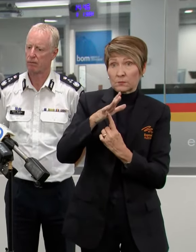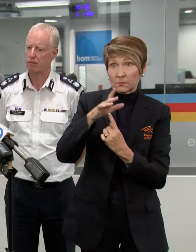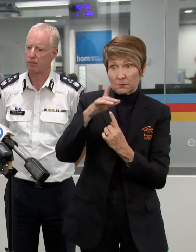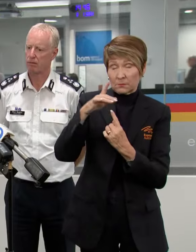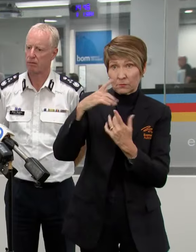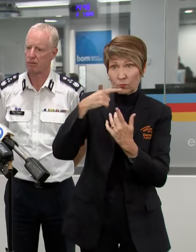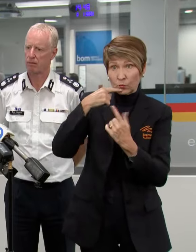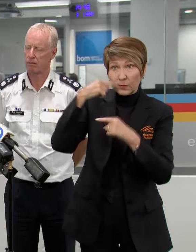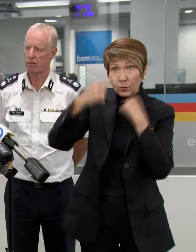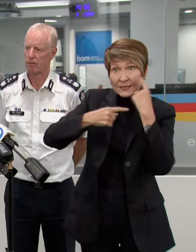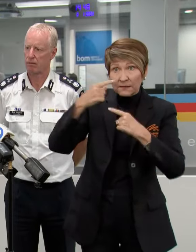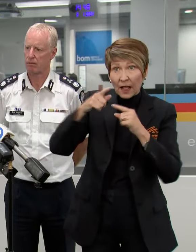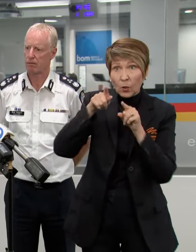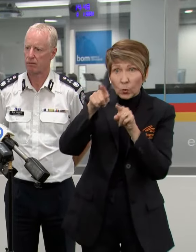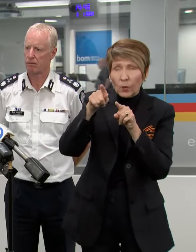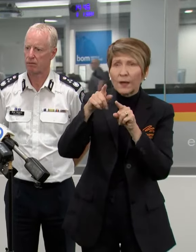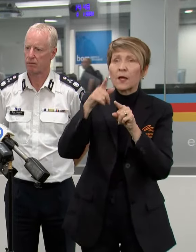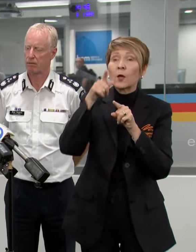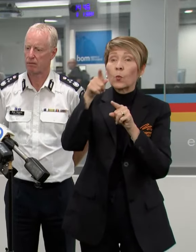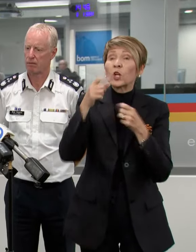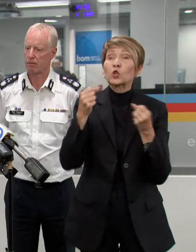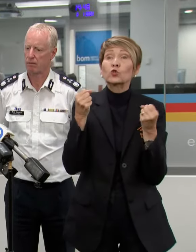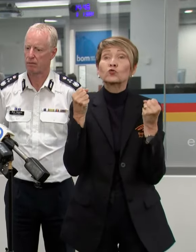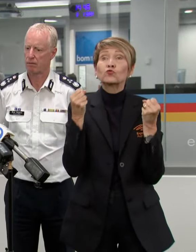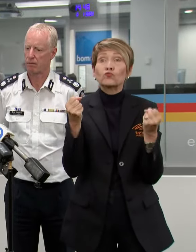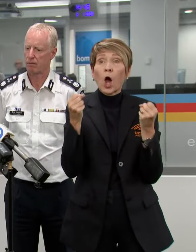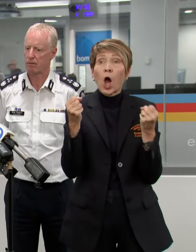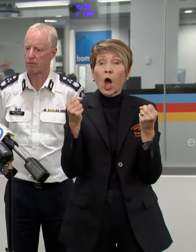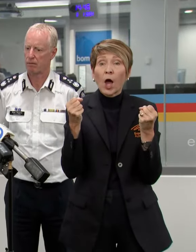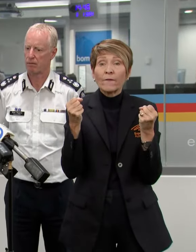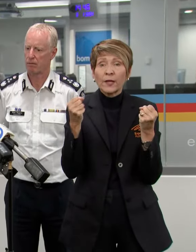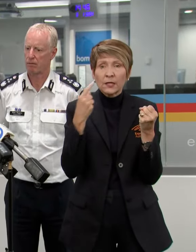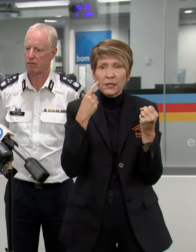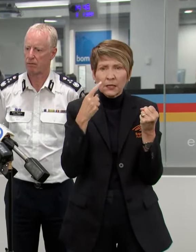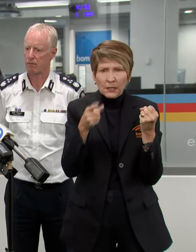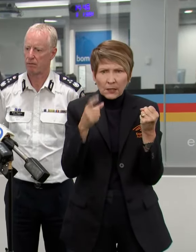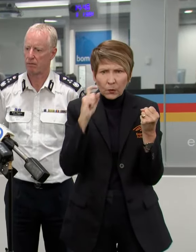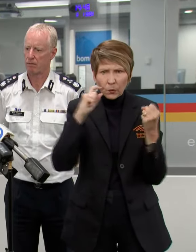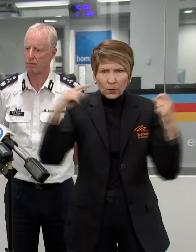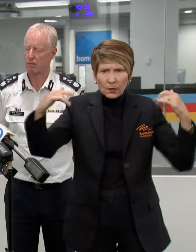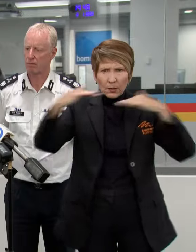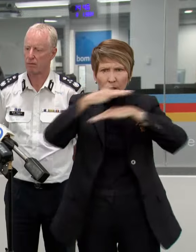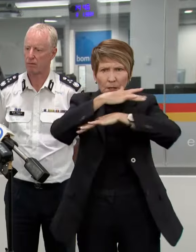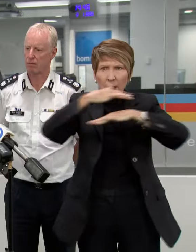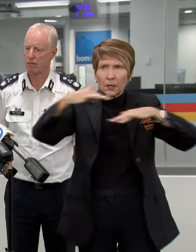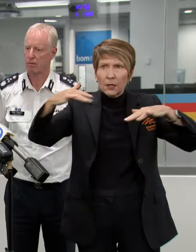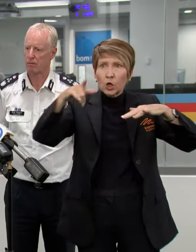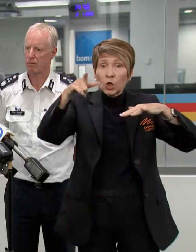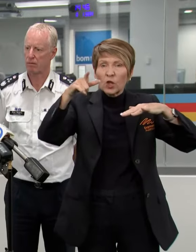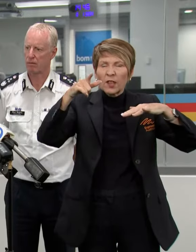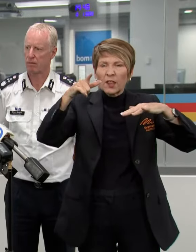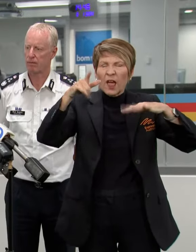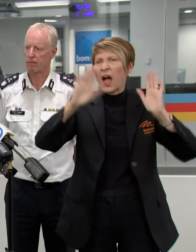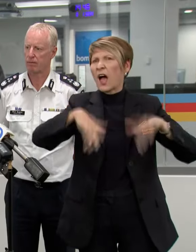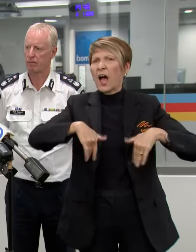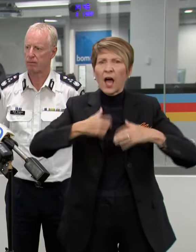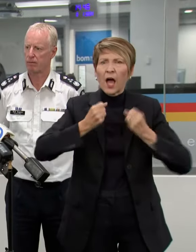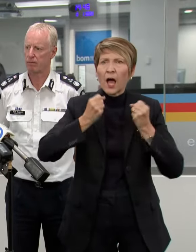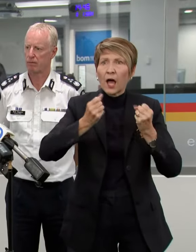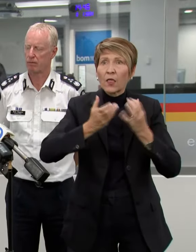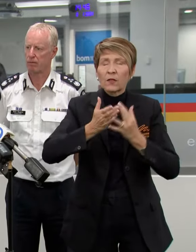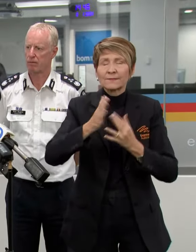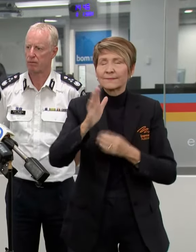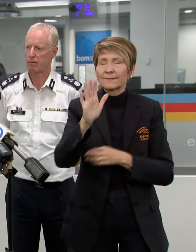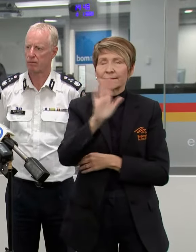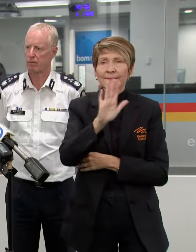flood water and driving through flood water is the single largest number of fatalities that we see in Australia as a